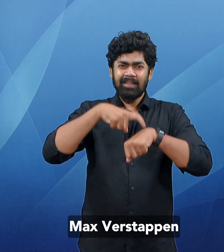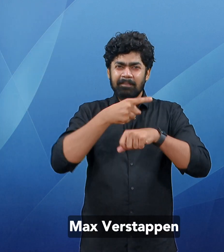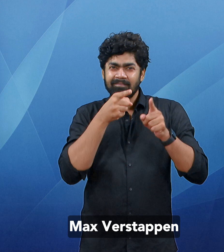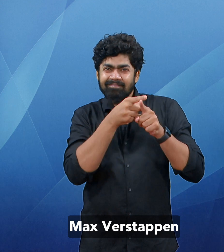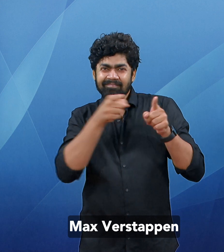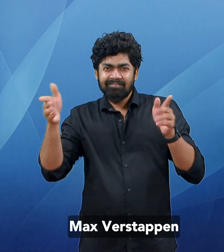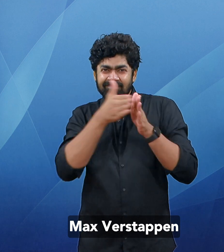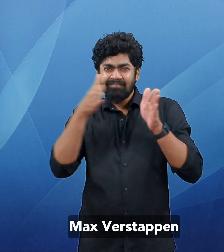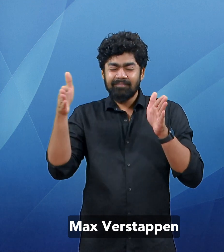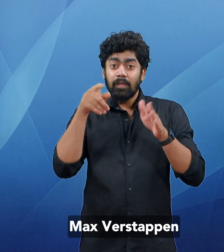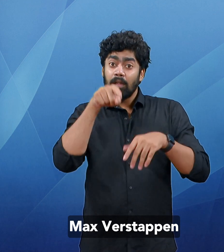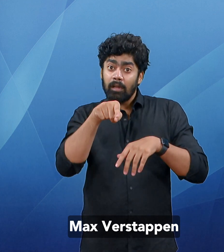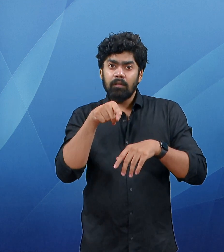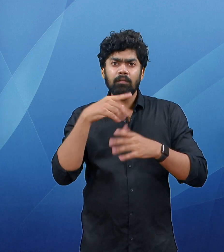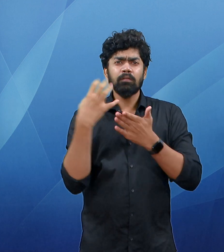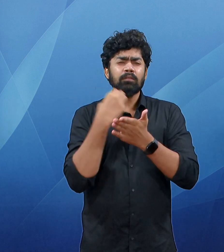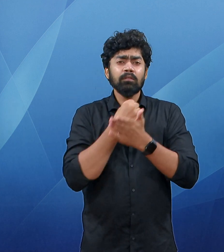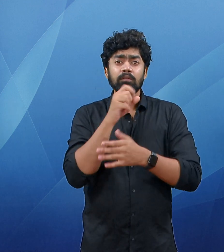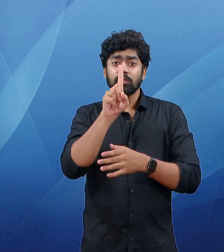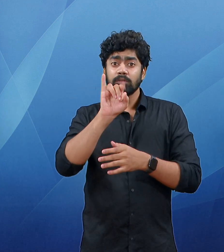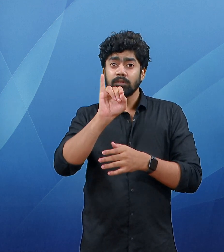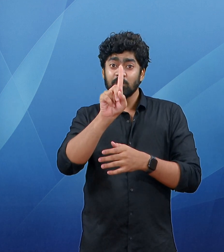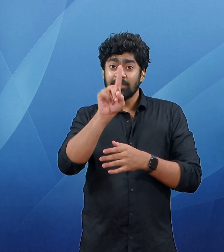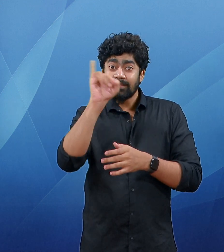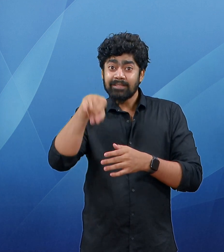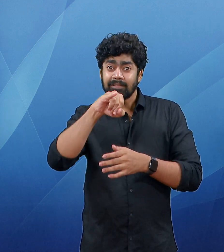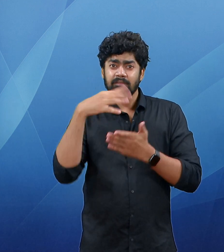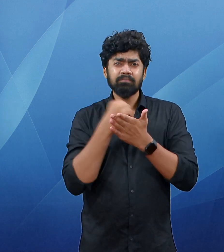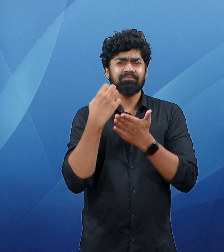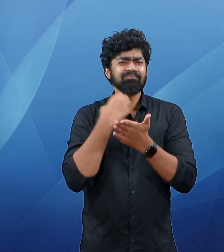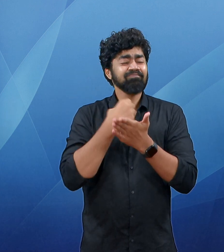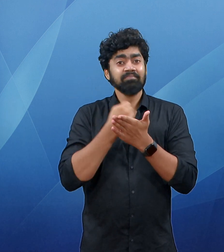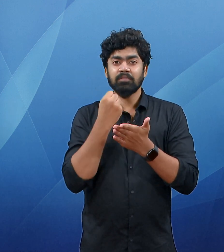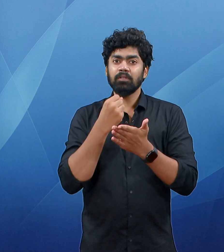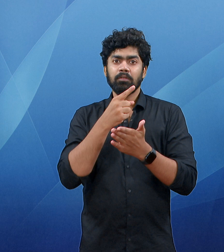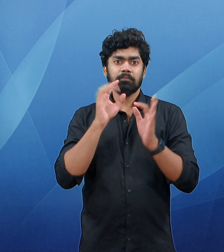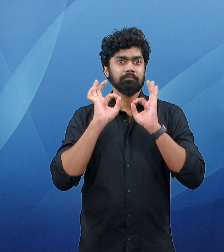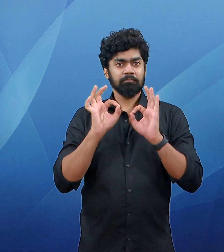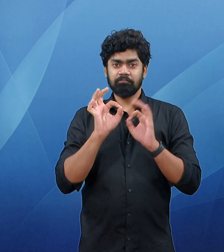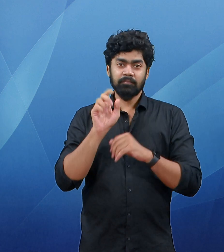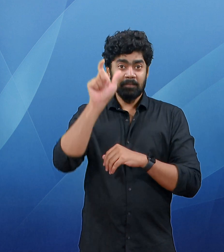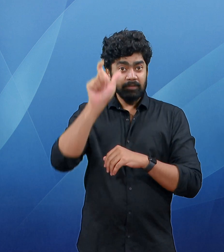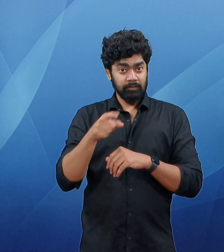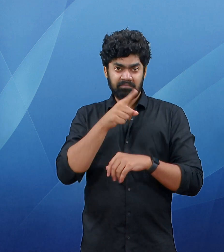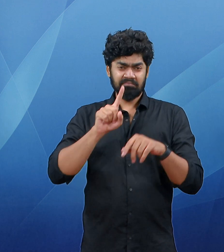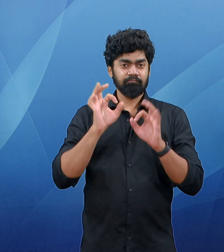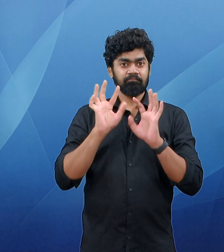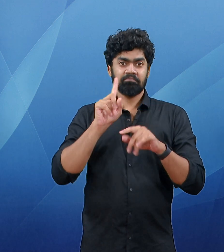Prix. The 26-year-old Dutch also equalled French great Alain Prost's haul of 51 career wins